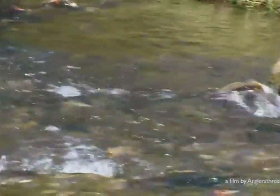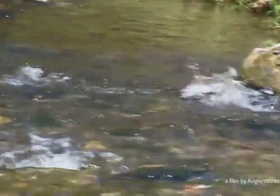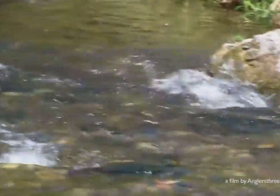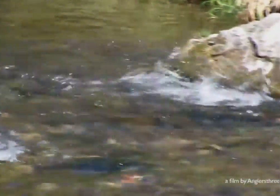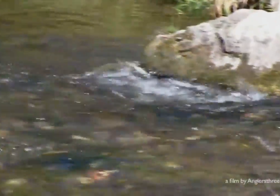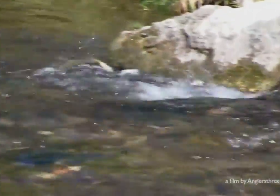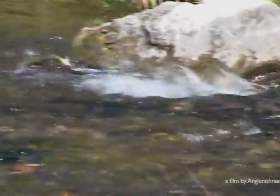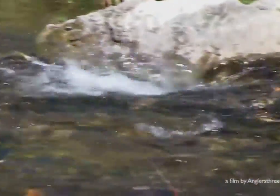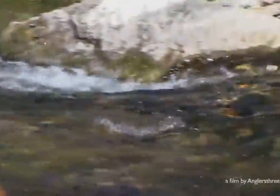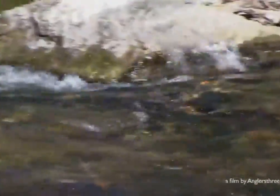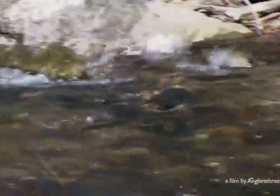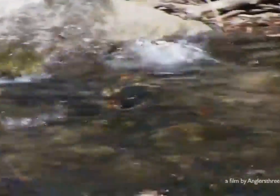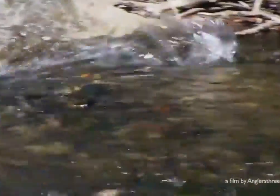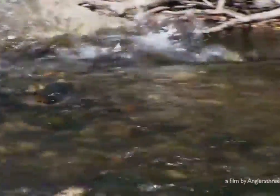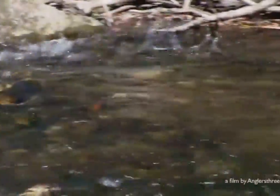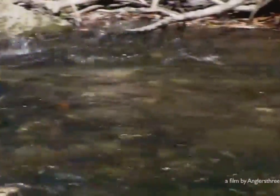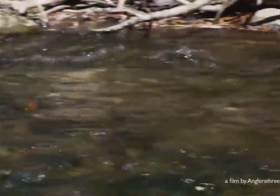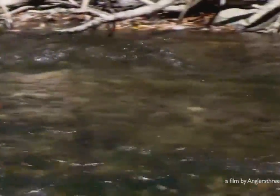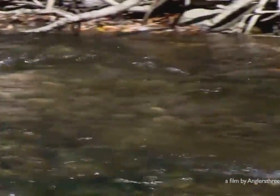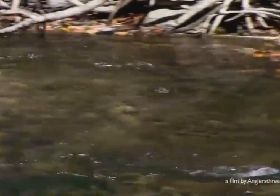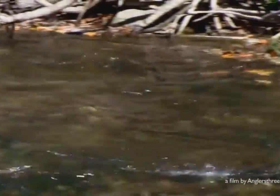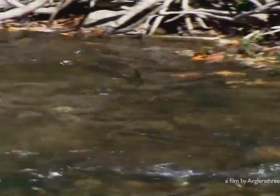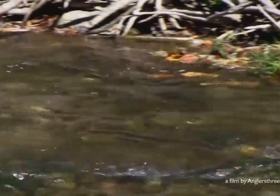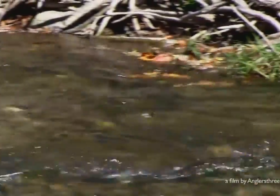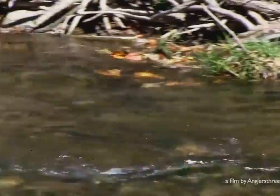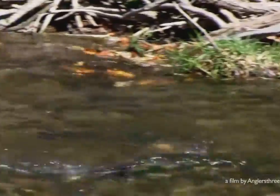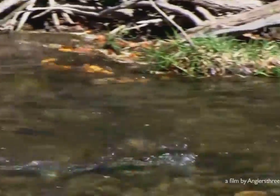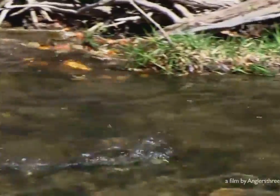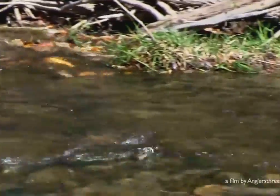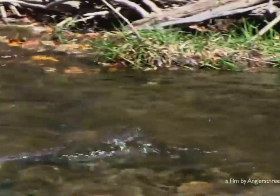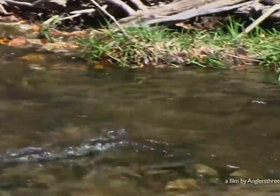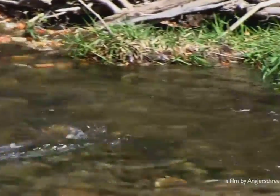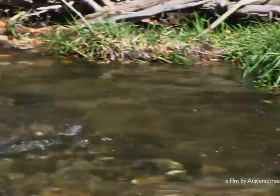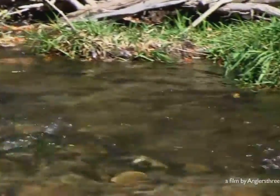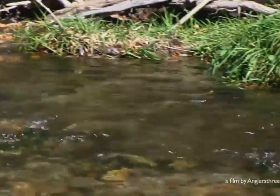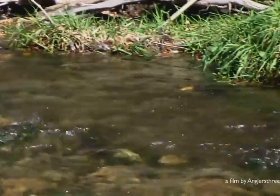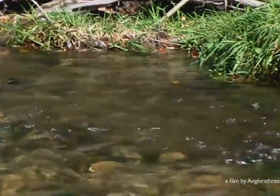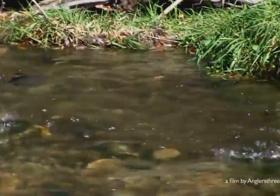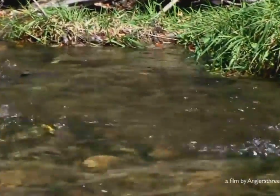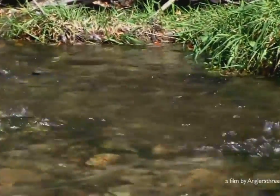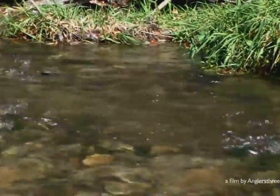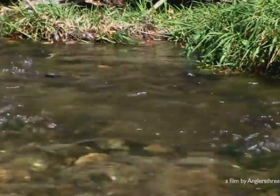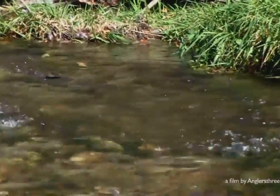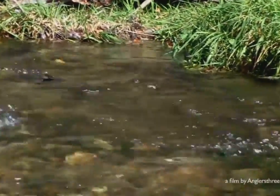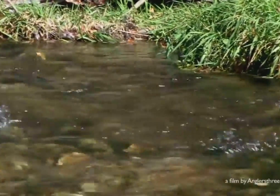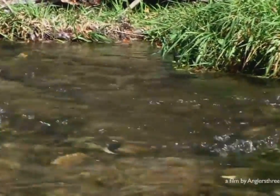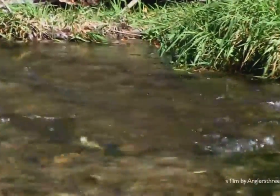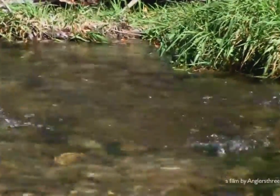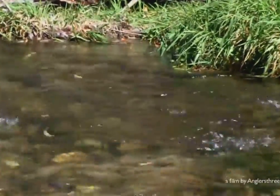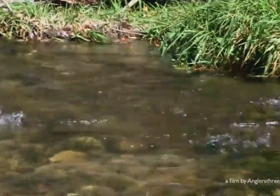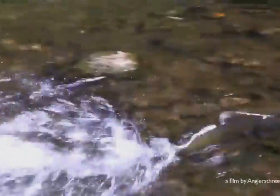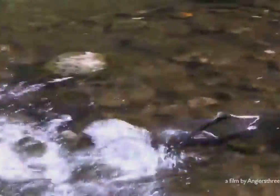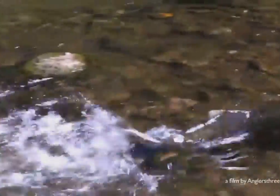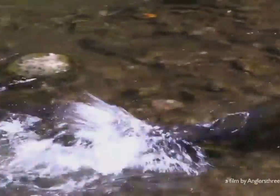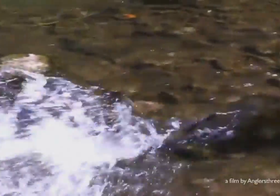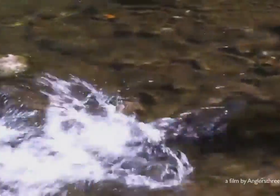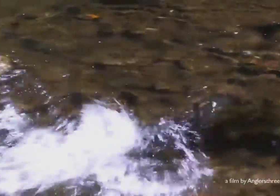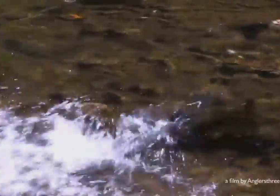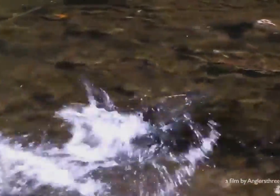in some areas, and they can slow down and rest. Yes, thankfully they at times will not have to swim as hard and steady.